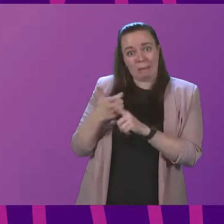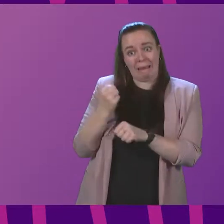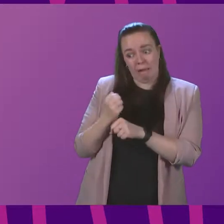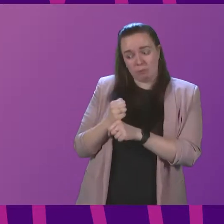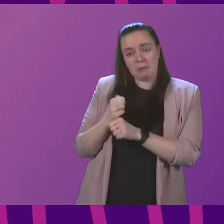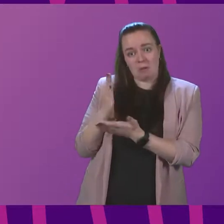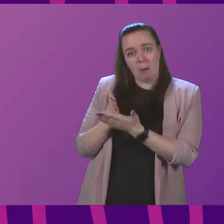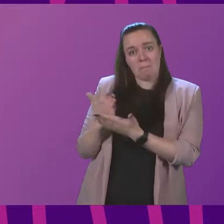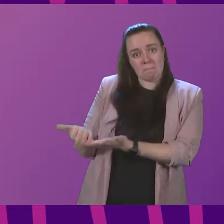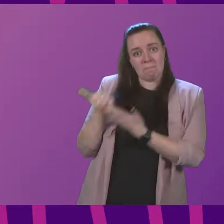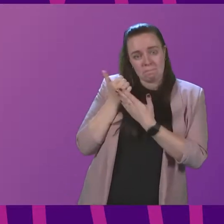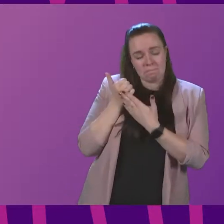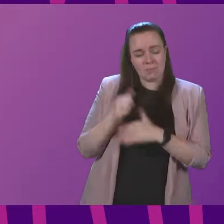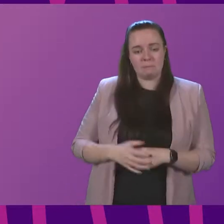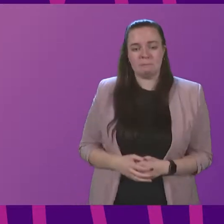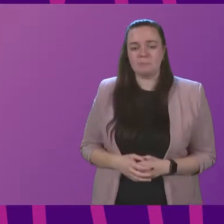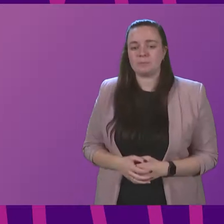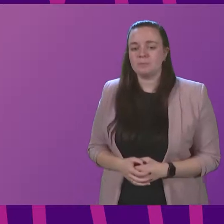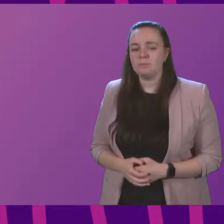offer of assistance? Deputy First Minister.